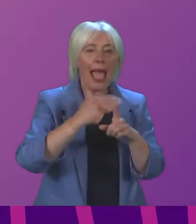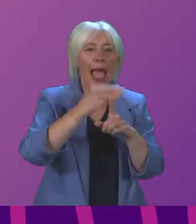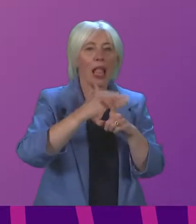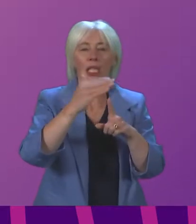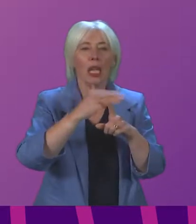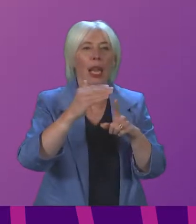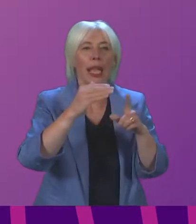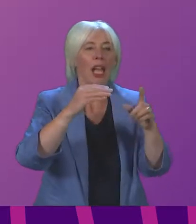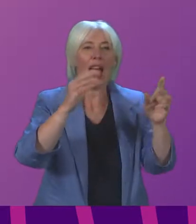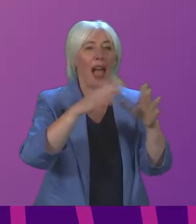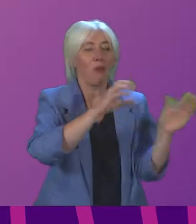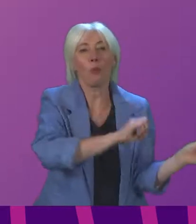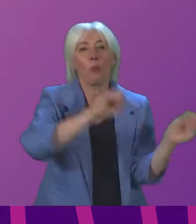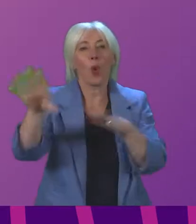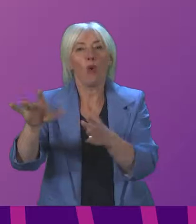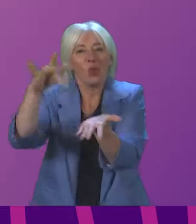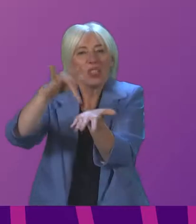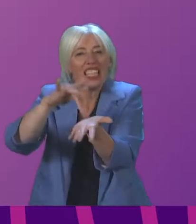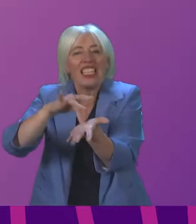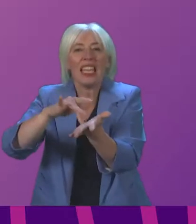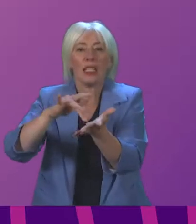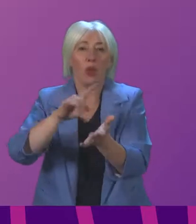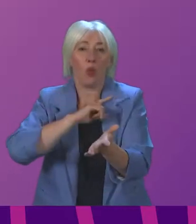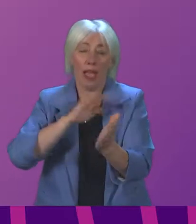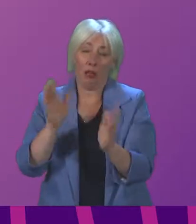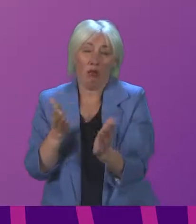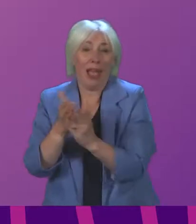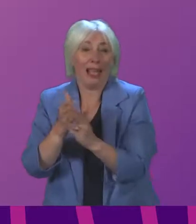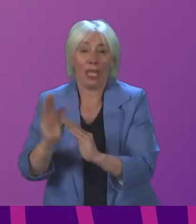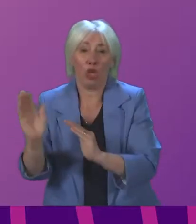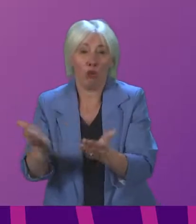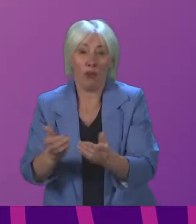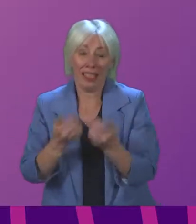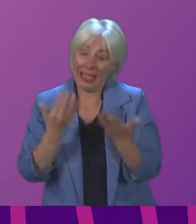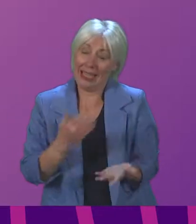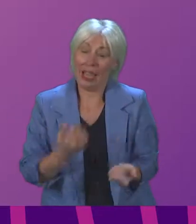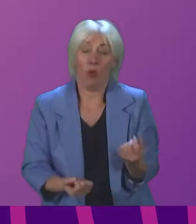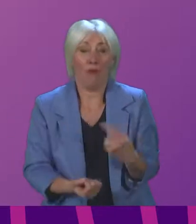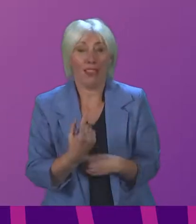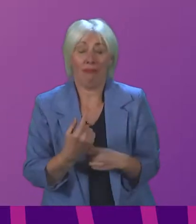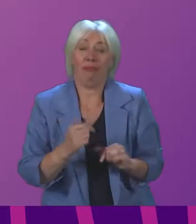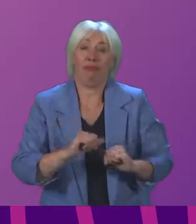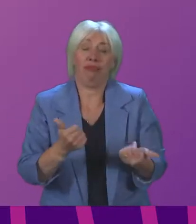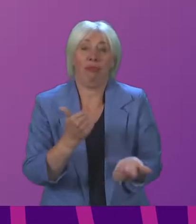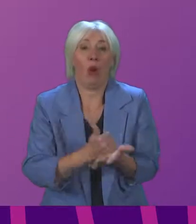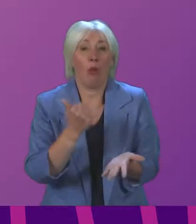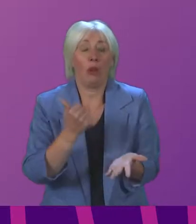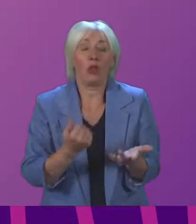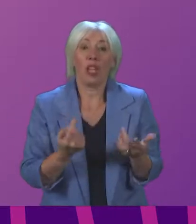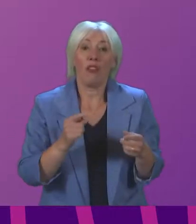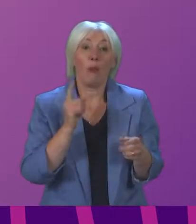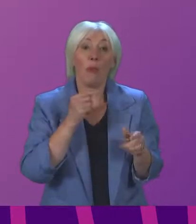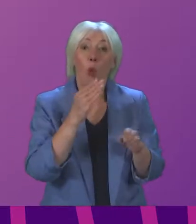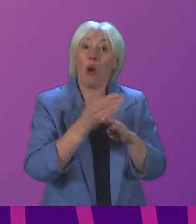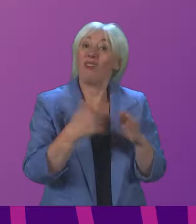forced to move into towns and cities in order to access services. We have a fantastic opportunity with more people working from home in rural areas right now,